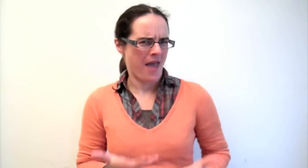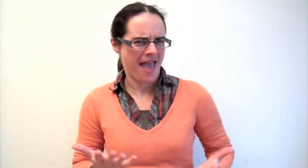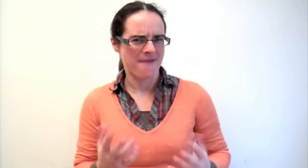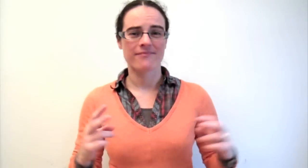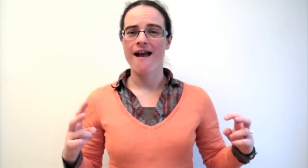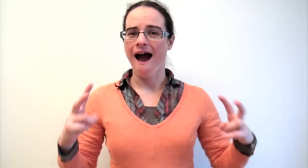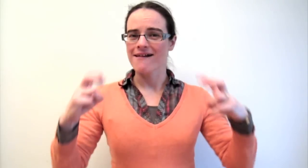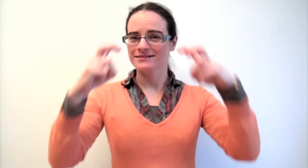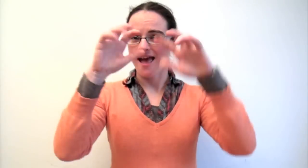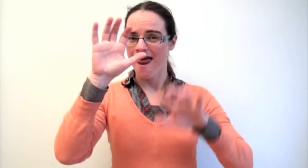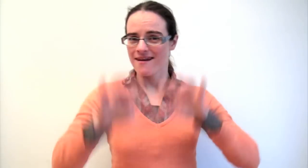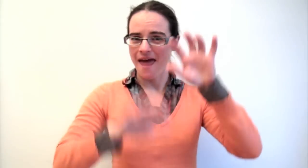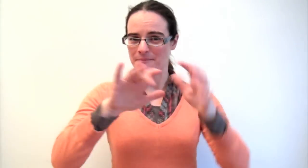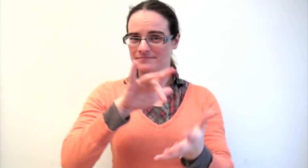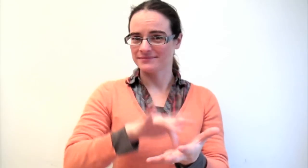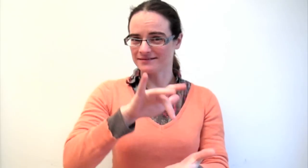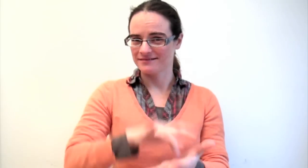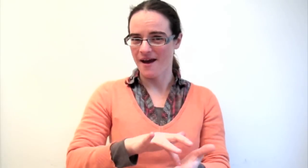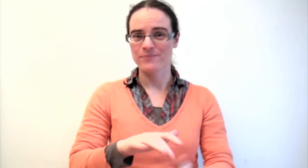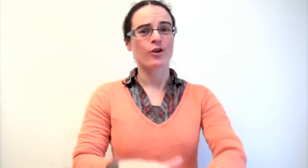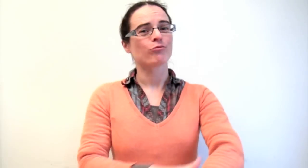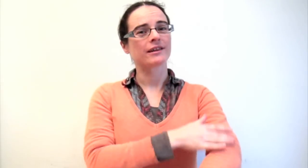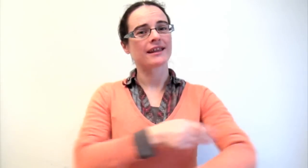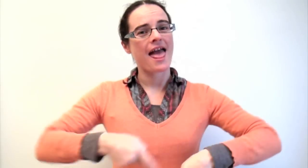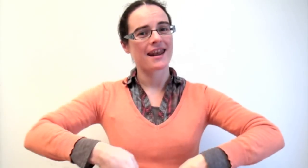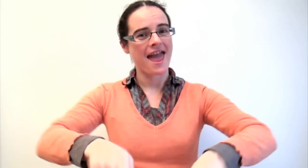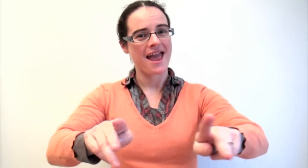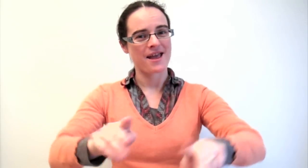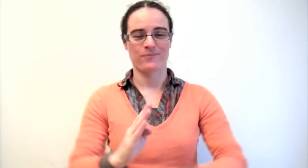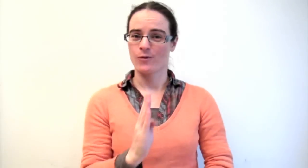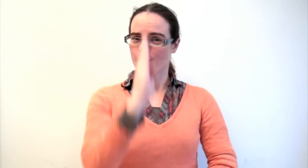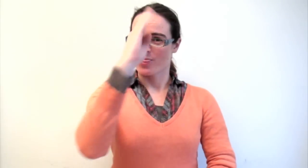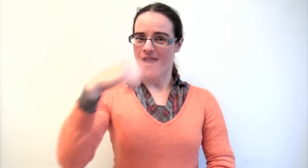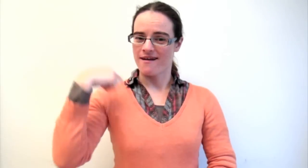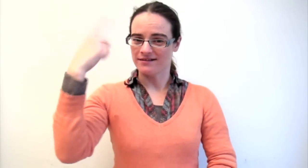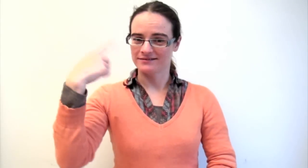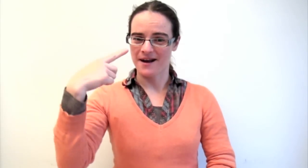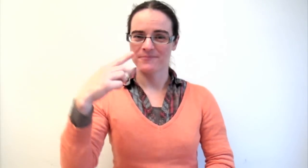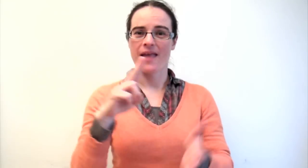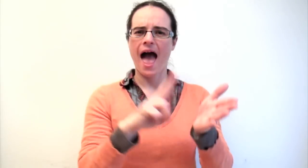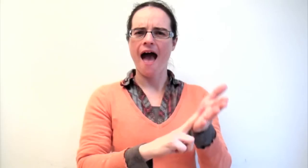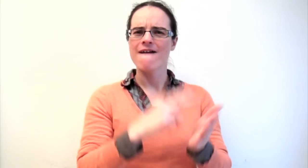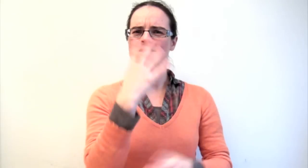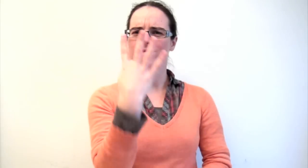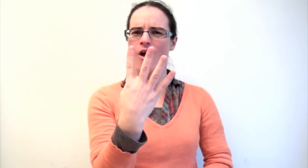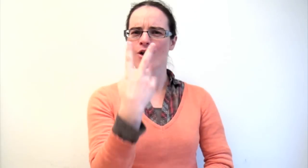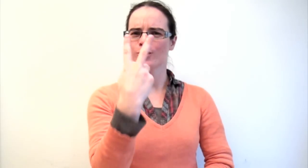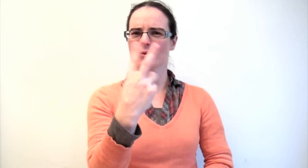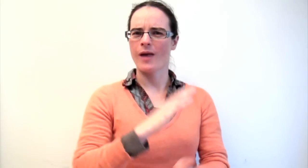B.S.L. climbing groups will be taking place at the Castle Climbing Centre, which is on Green Lanes in North London, the